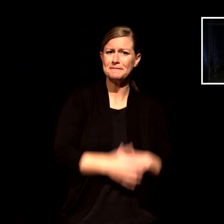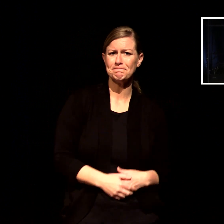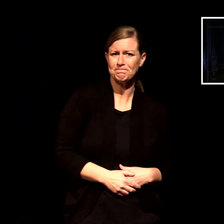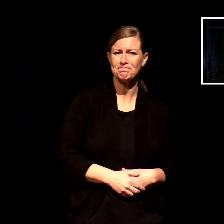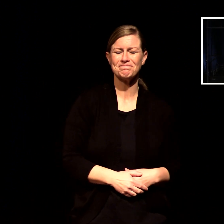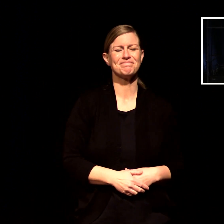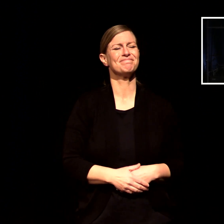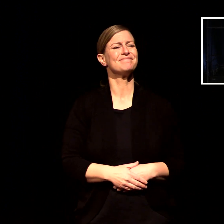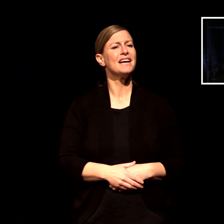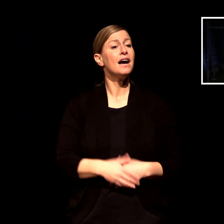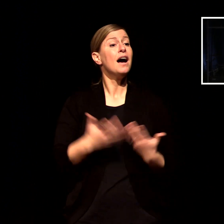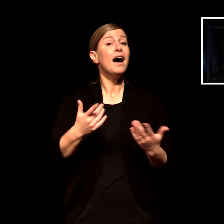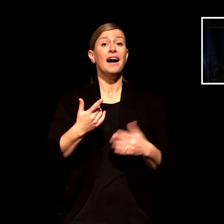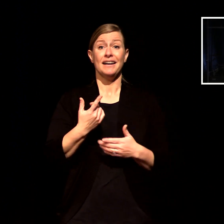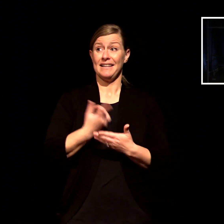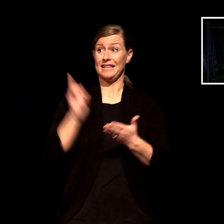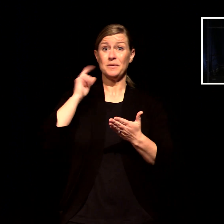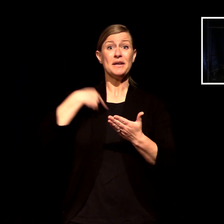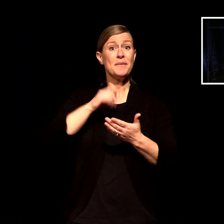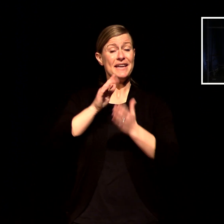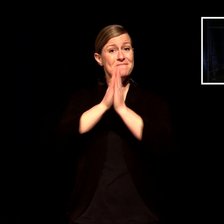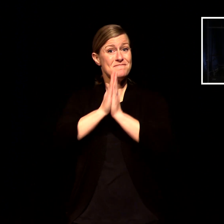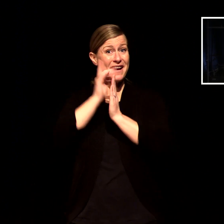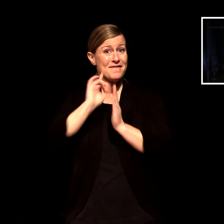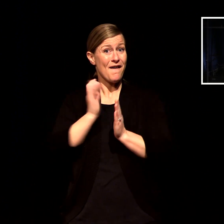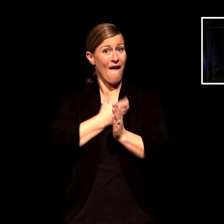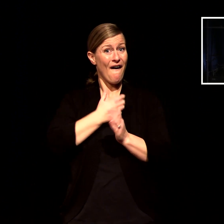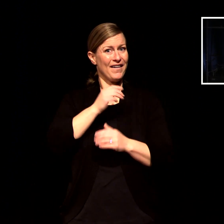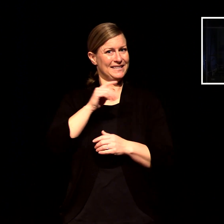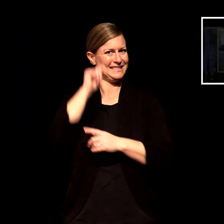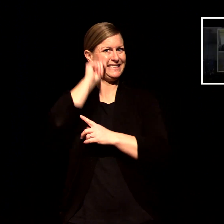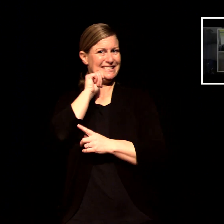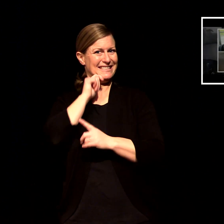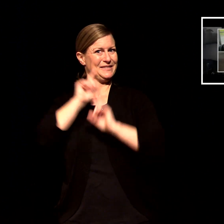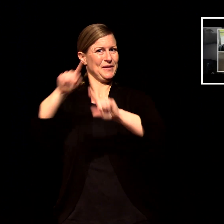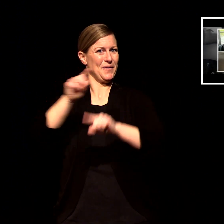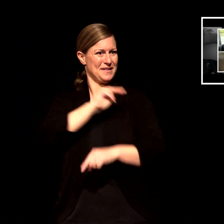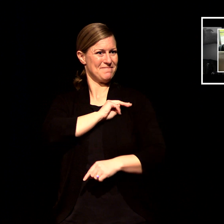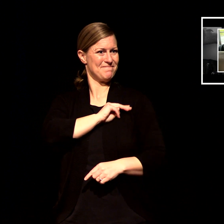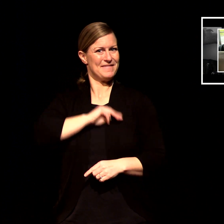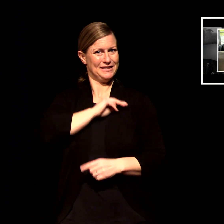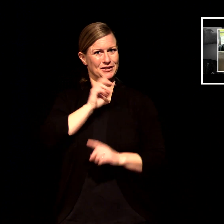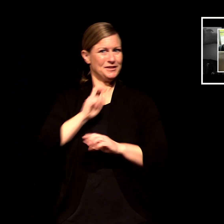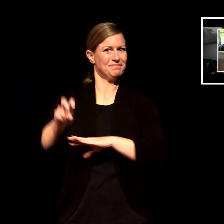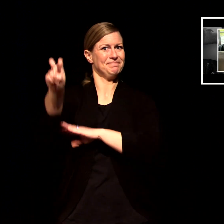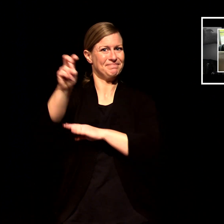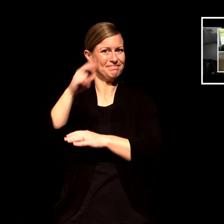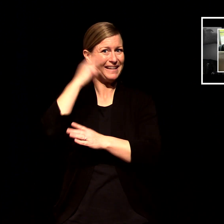on their way to Mexico here's a picture of them this is before the drive that's why they have the smiles